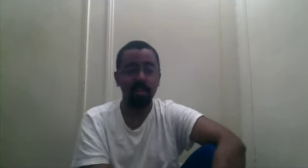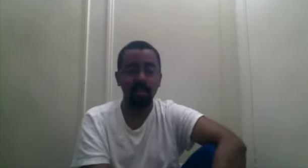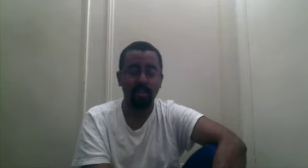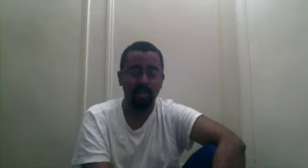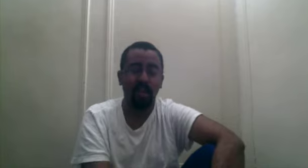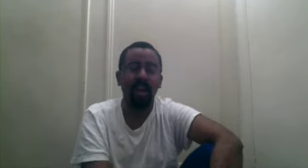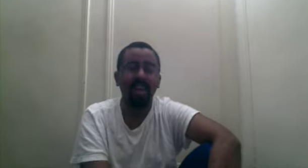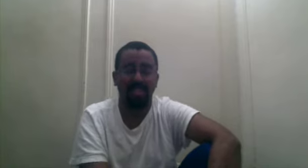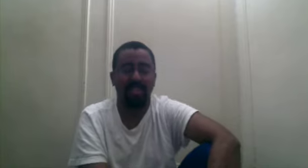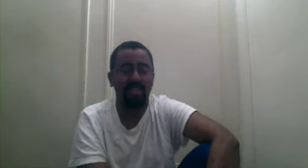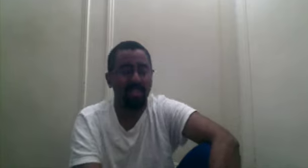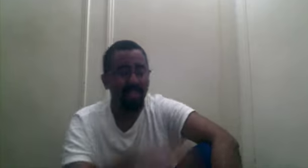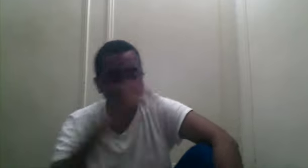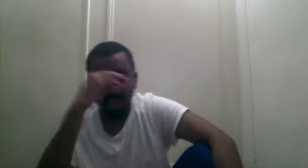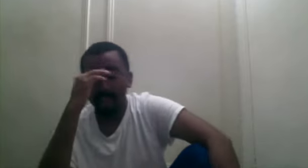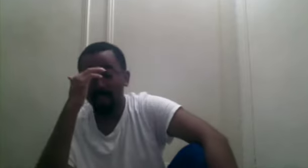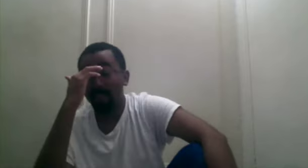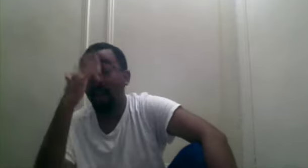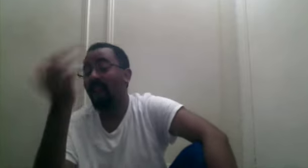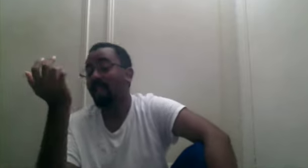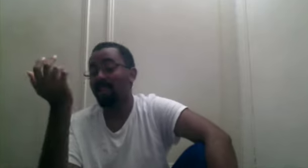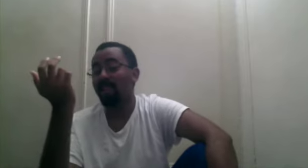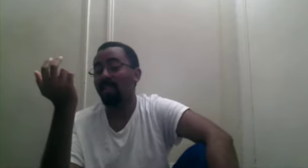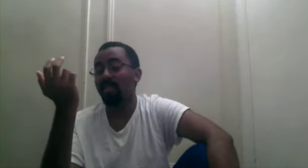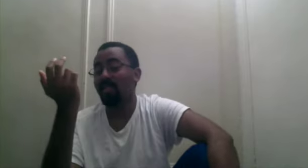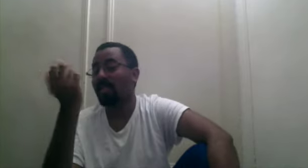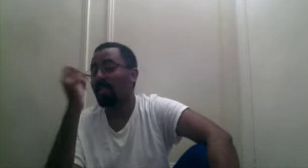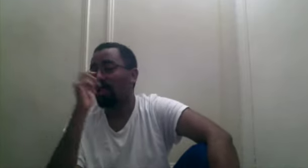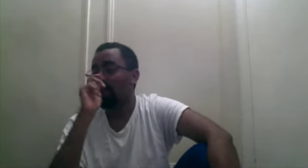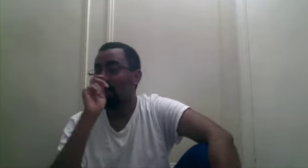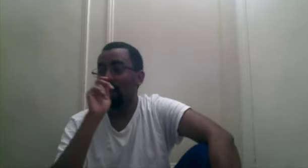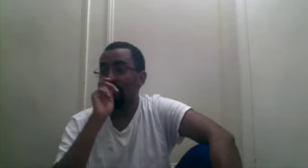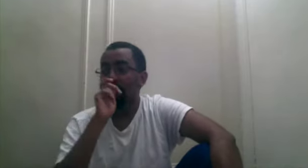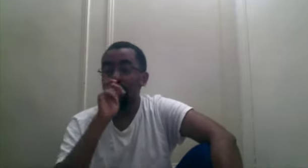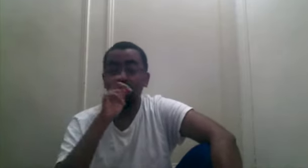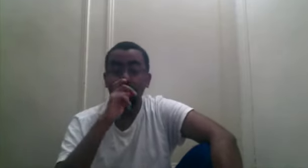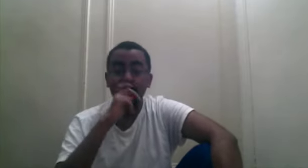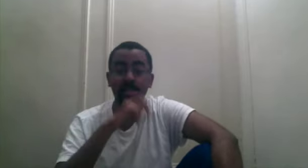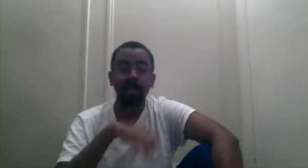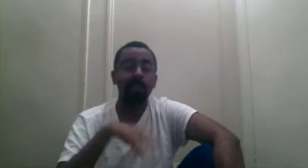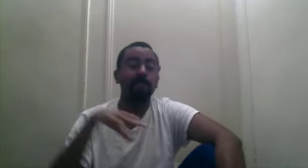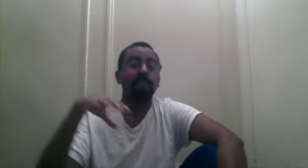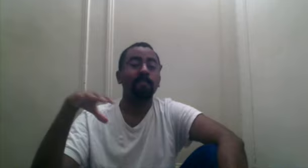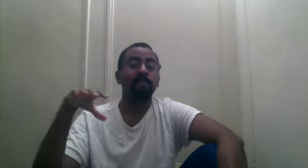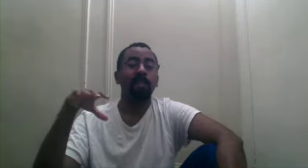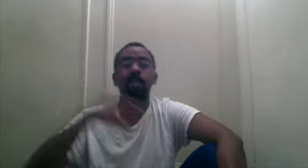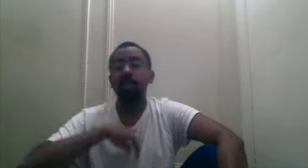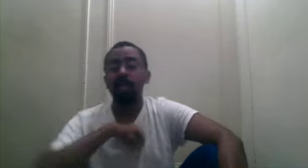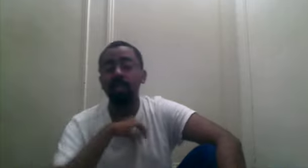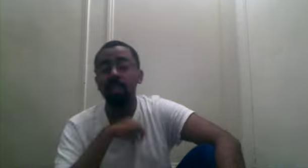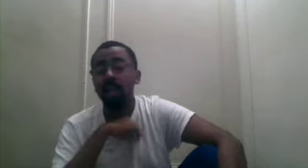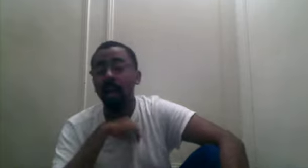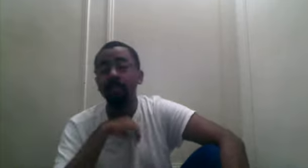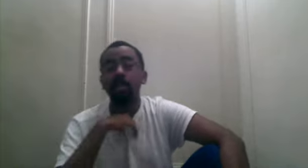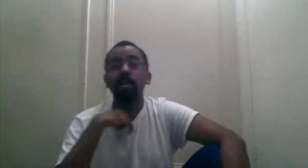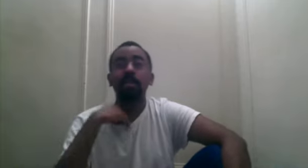Christ. The madness that would occur. But still, that's the end of the chapter. It's